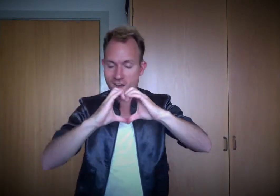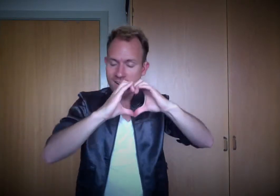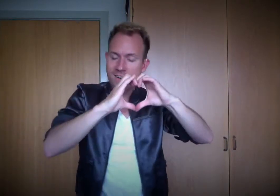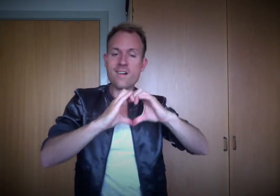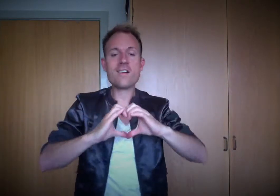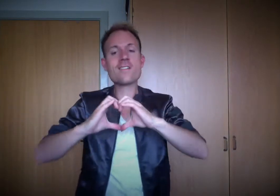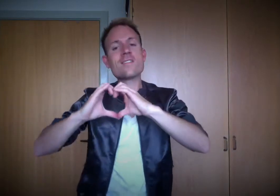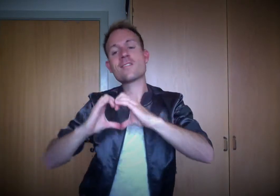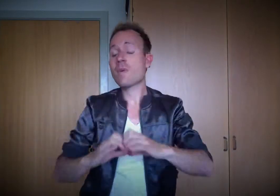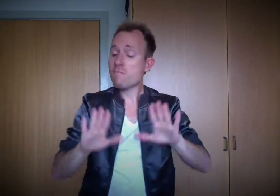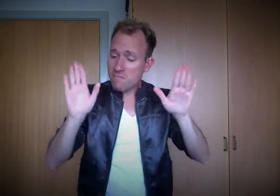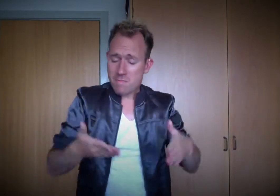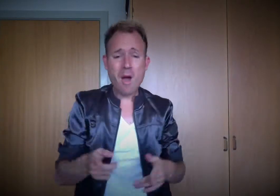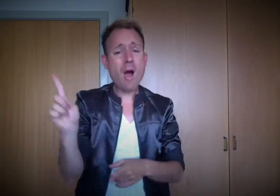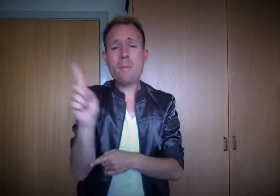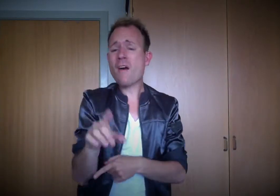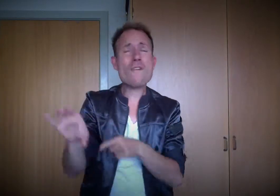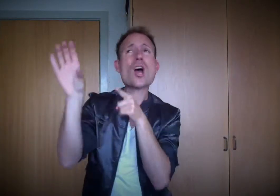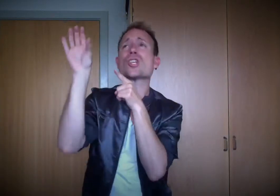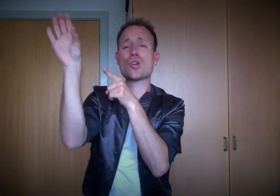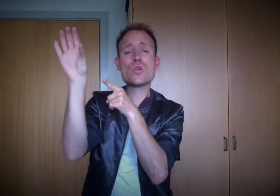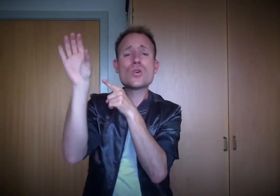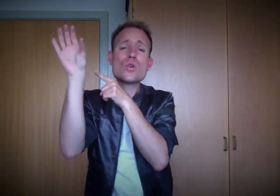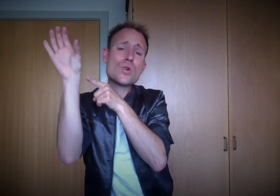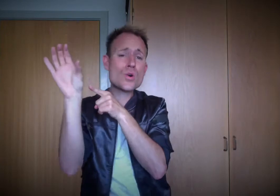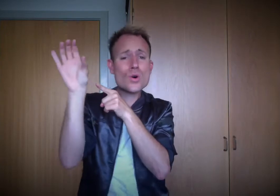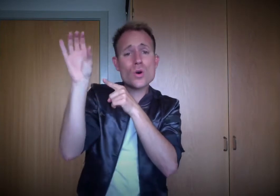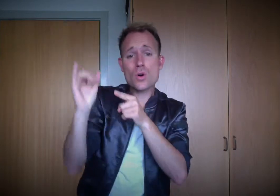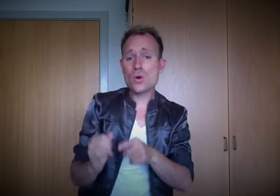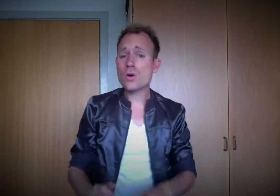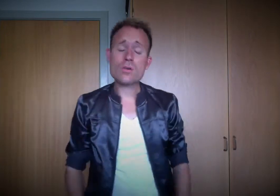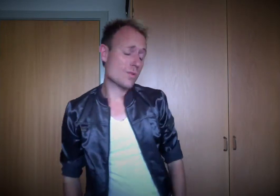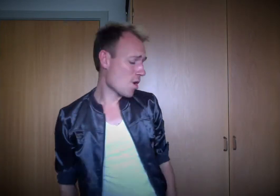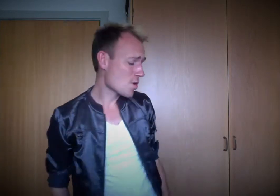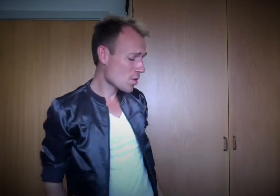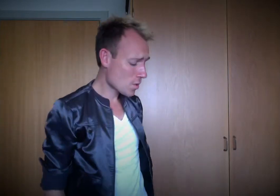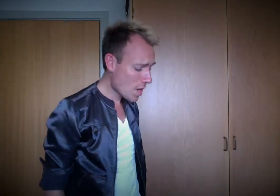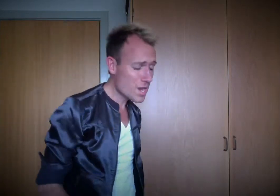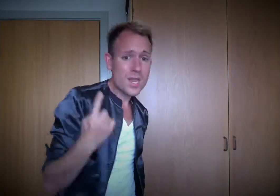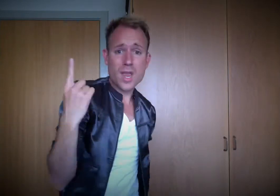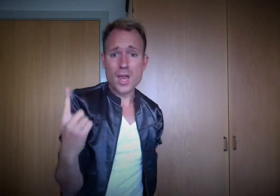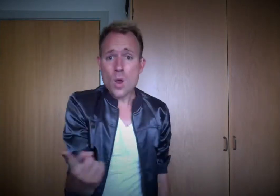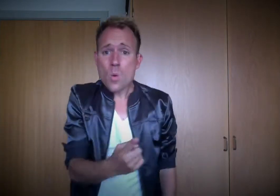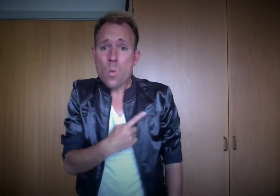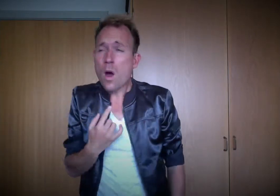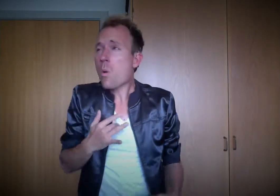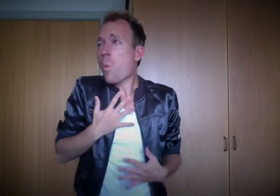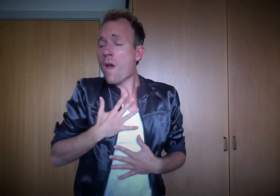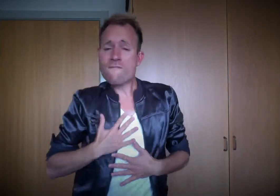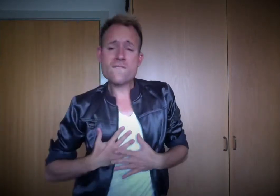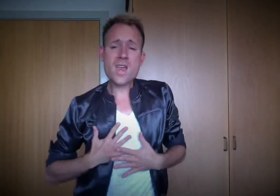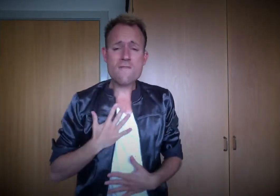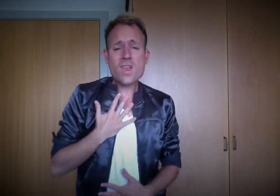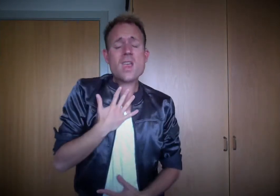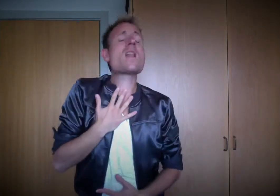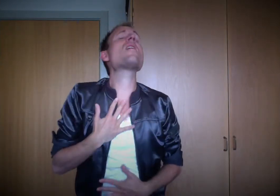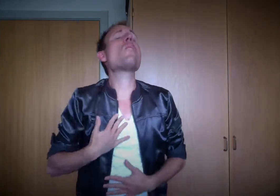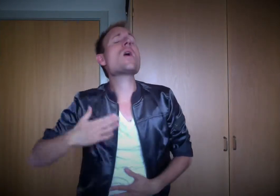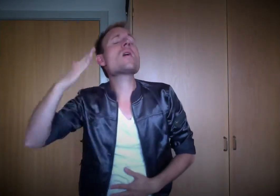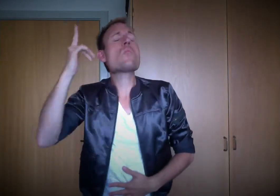This is our moment of truth This is the way that we feel We know if love is falling Oh, yes, it